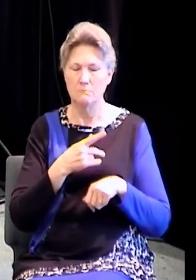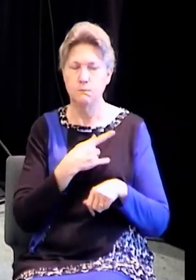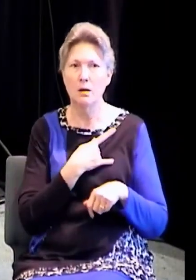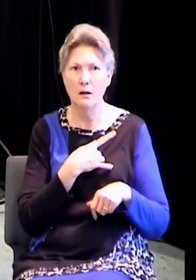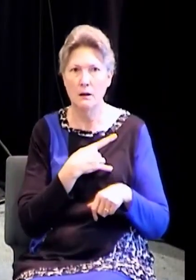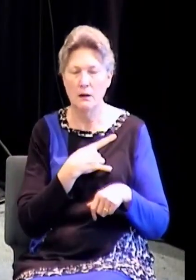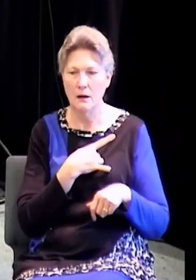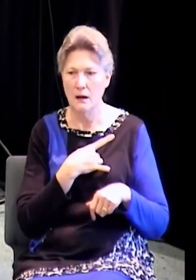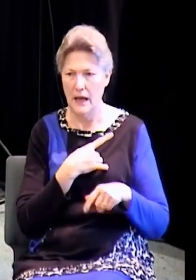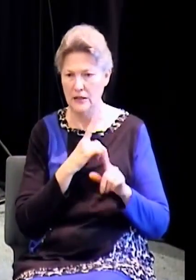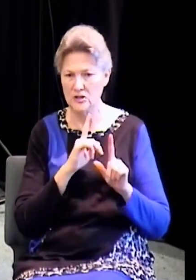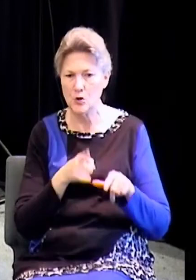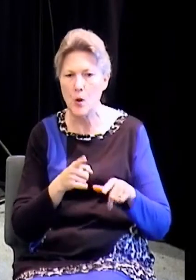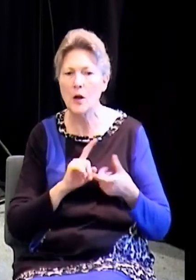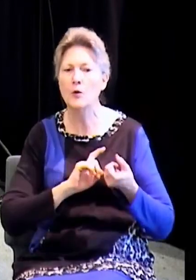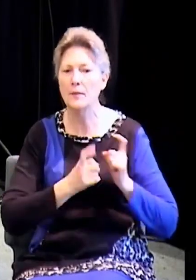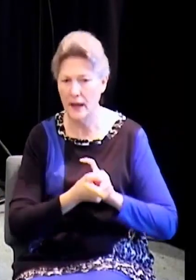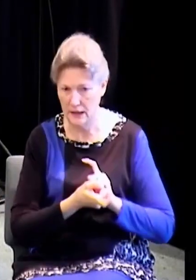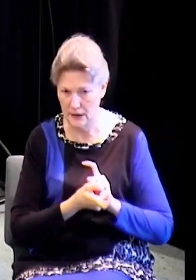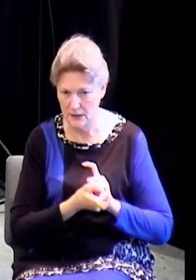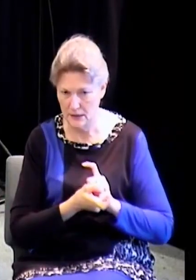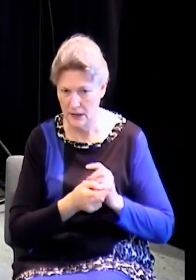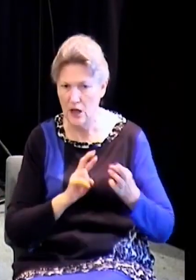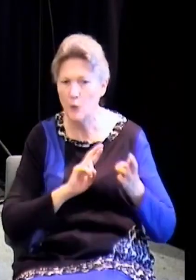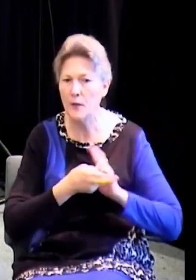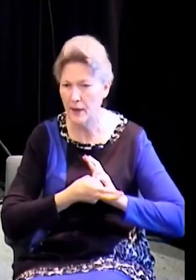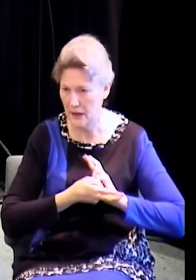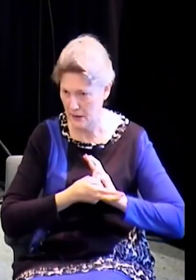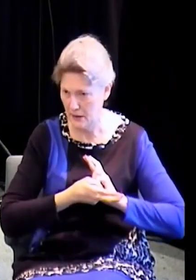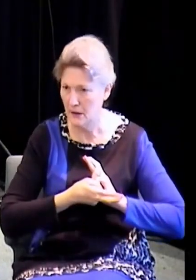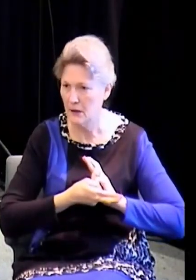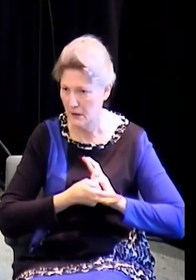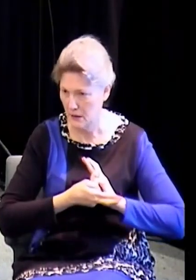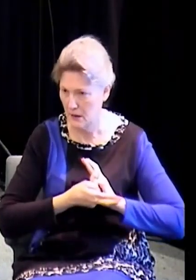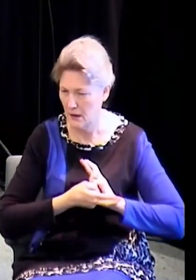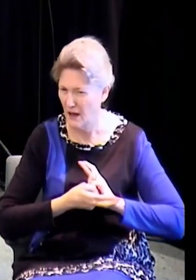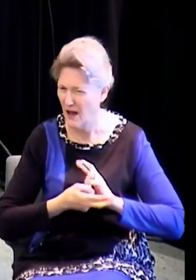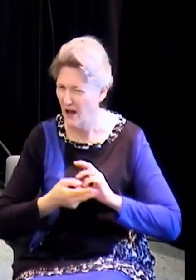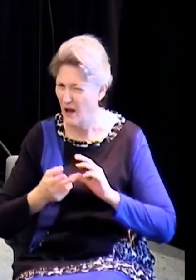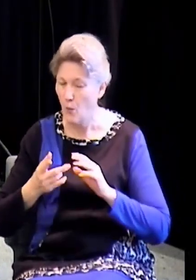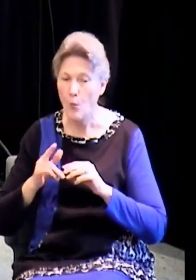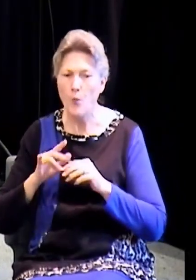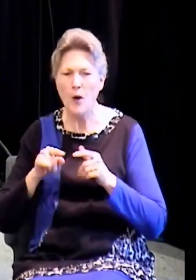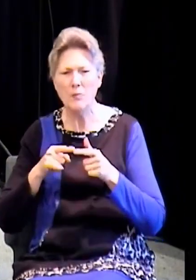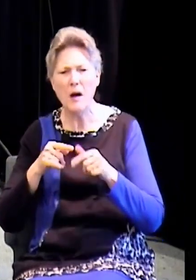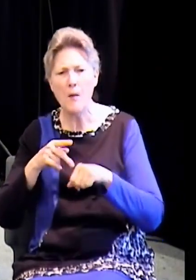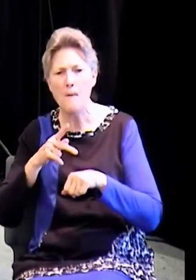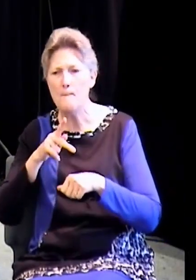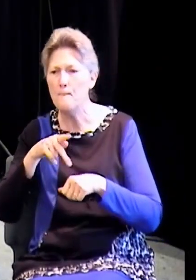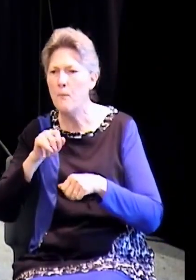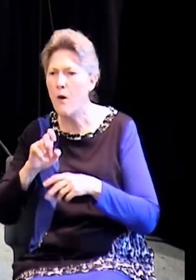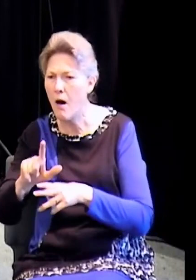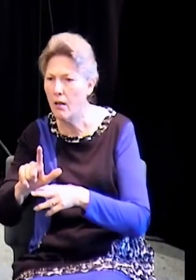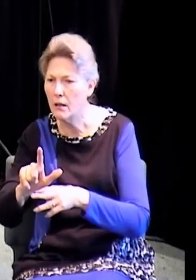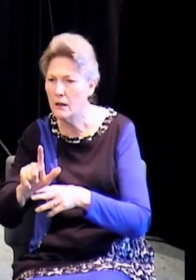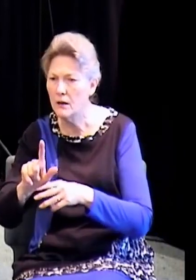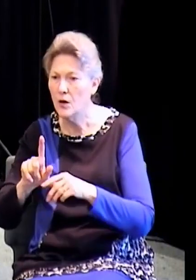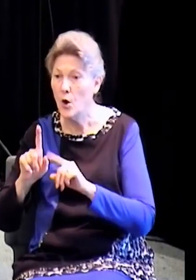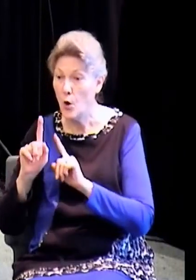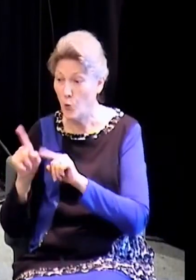Jesus to where he then was willing to die for him. What about Paul who actually went around killing people that were being baptized